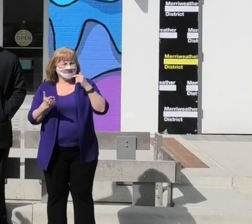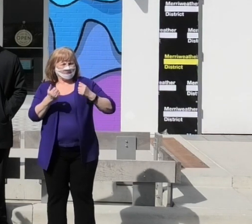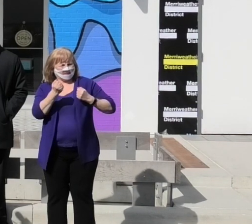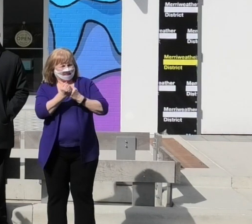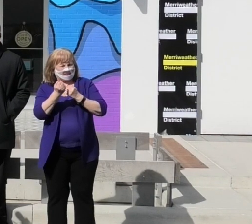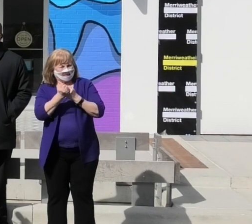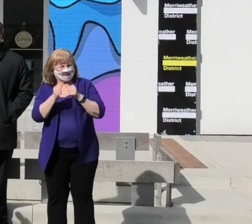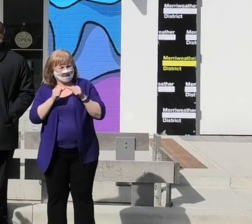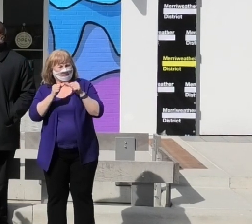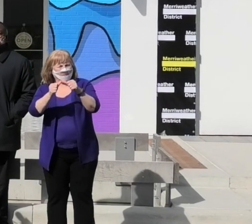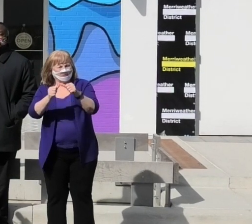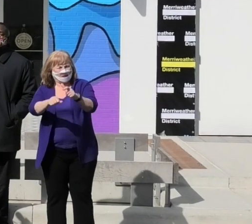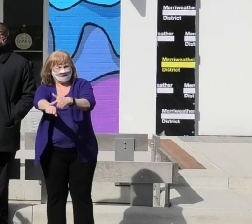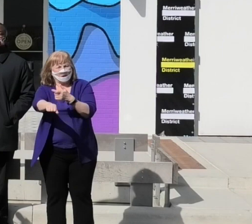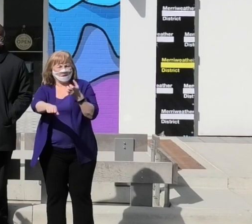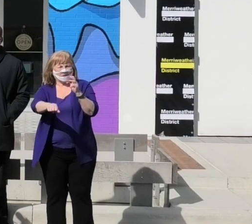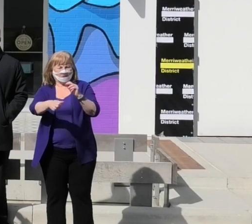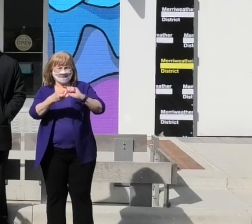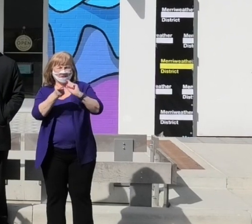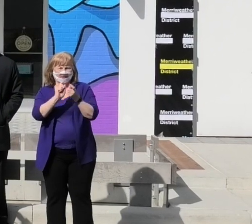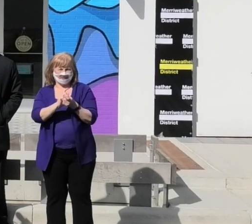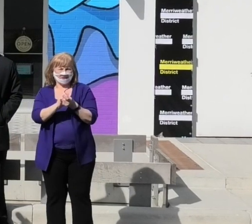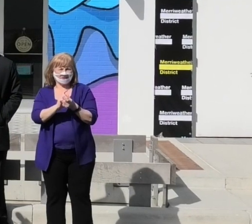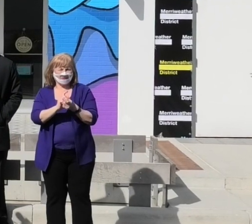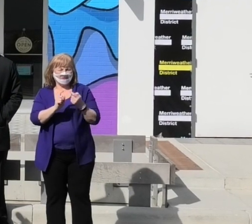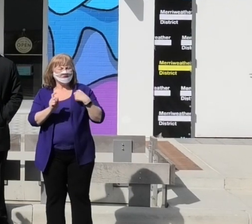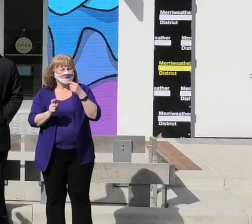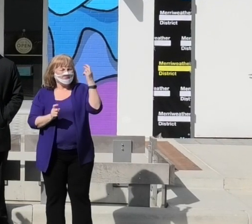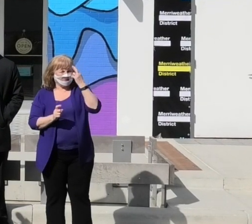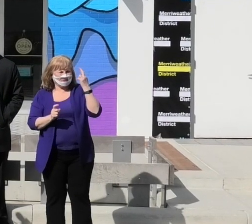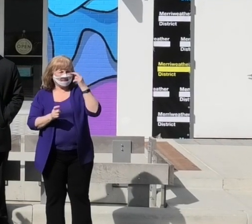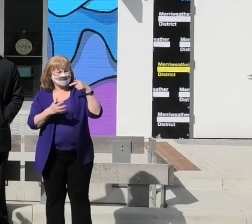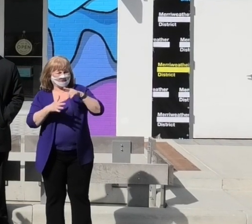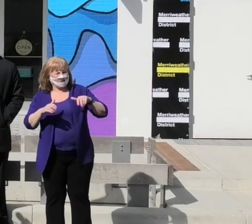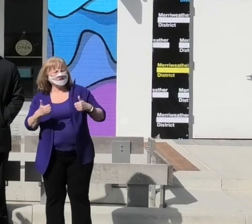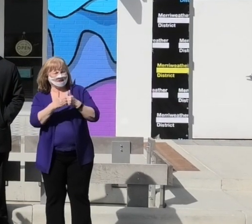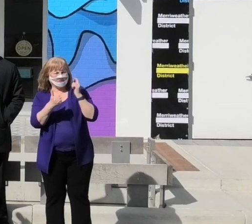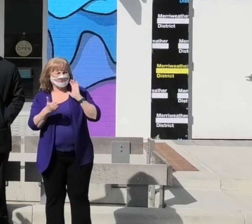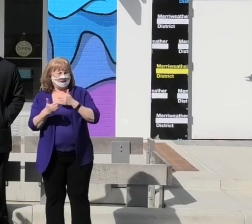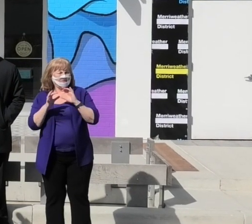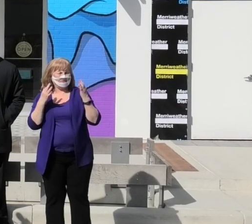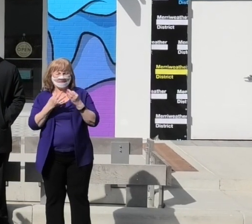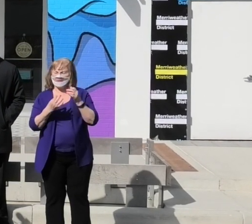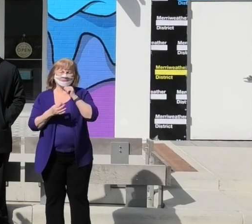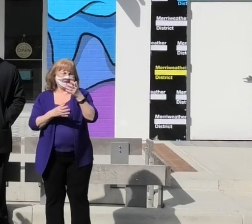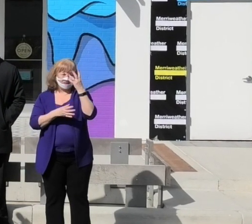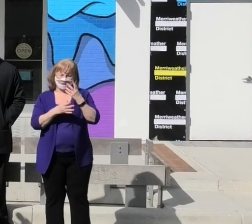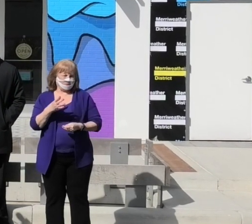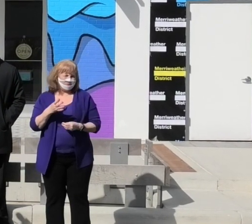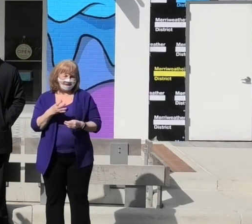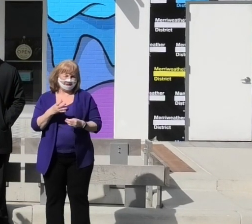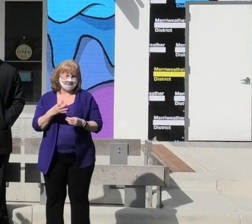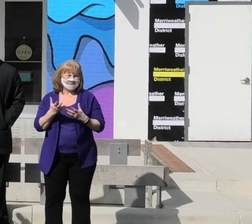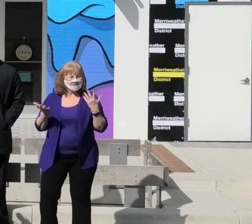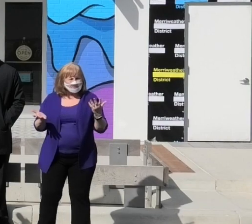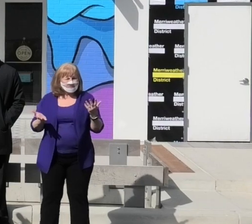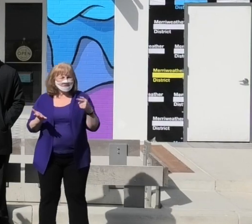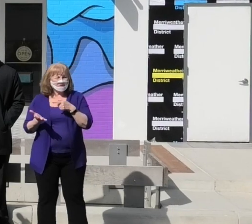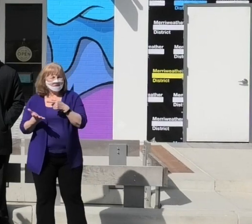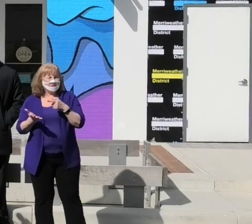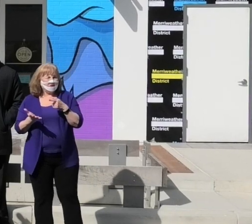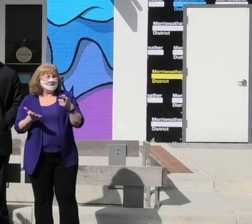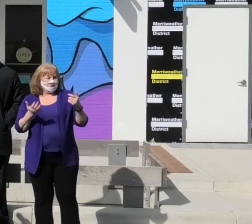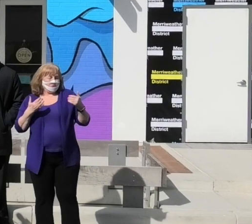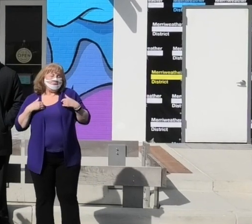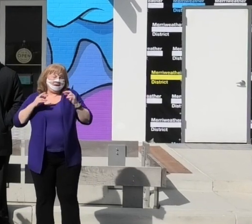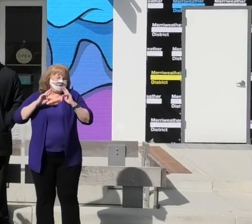sustainable and long-term change because we realized that those challenges for our families will not go away. So you have the